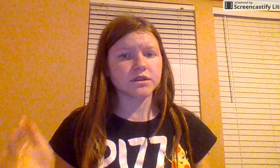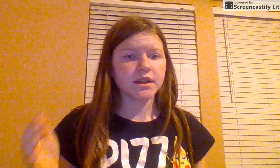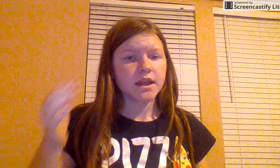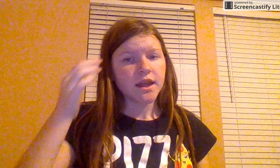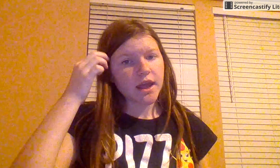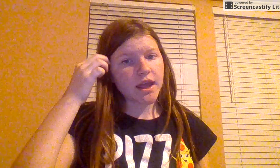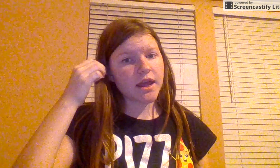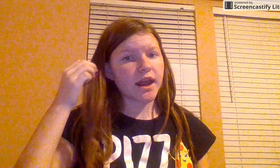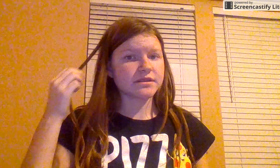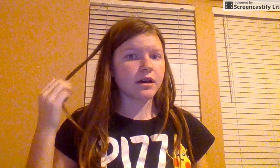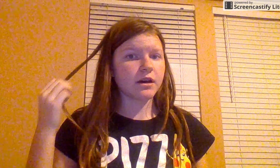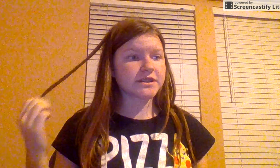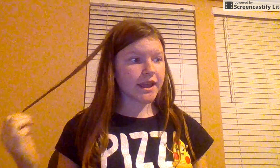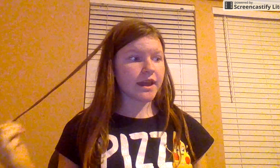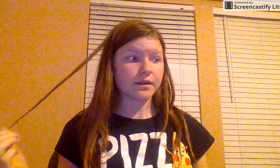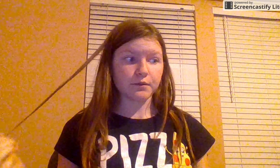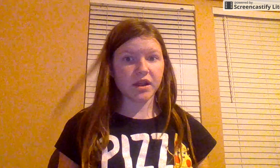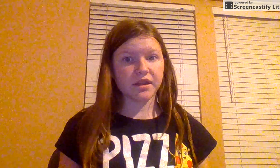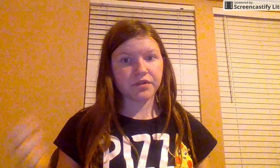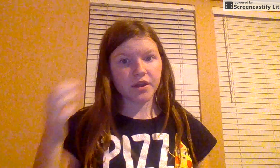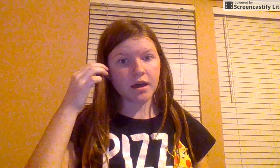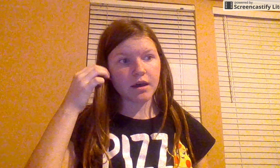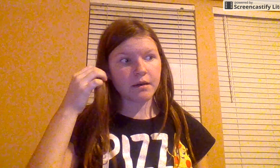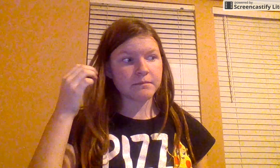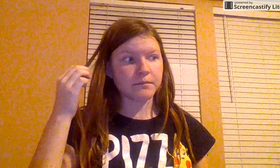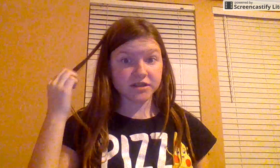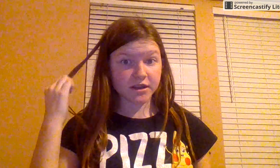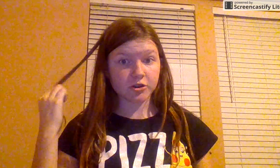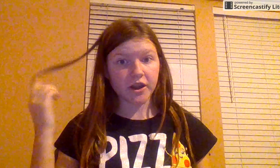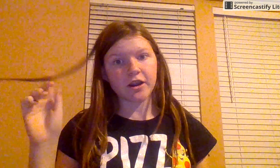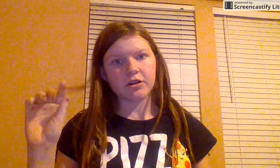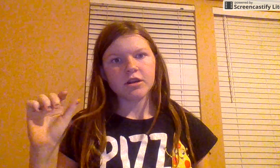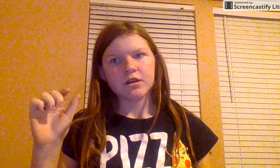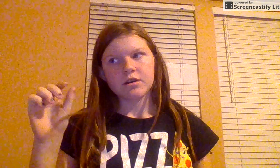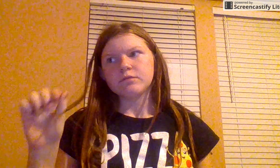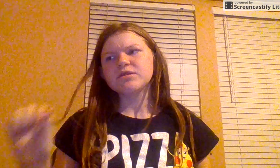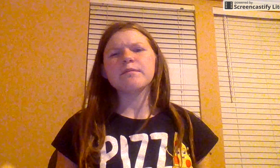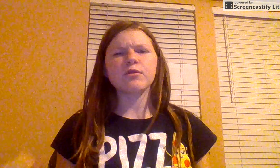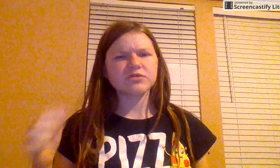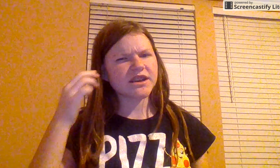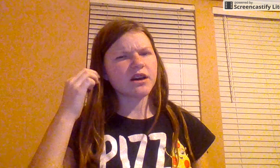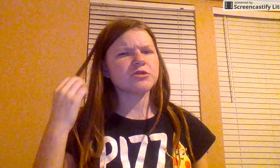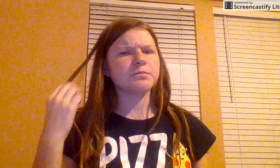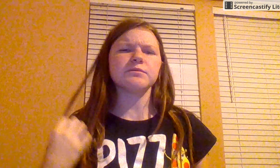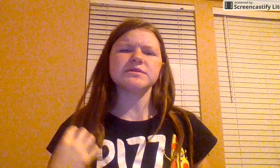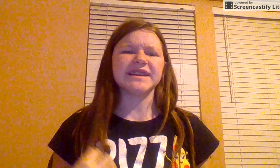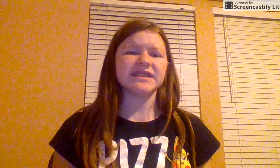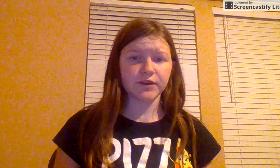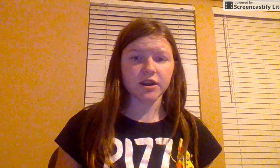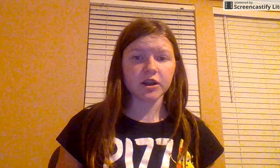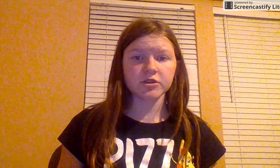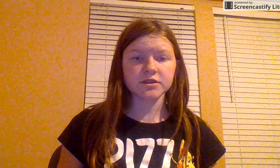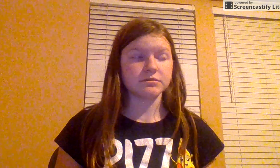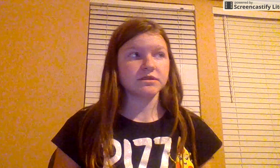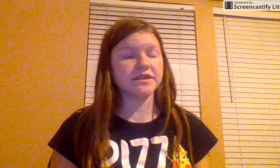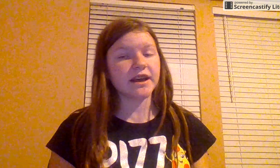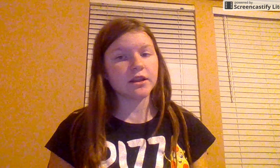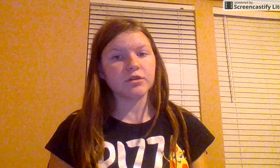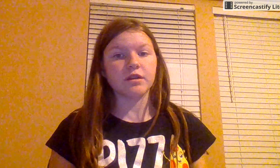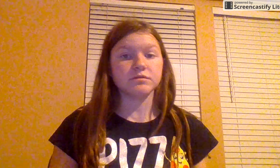and I saw this kid with, um, multicolored hair. Well, not multicolored, but it was, like, different colors. was yellow, then it was